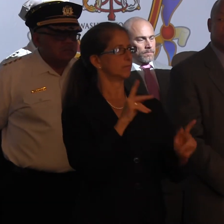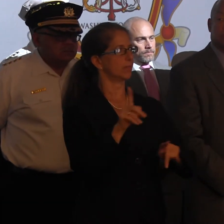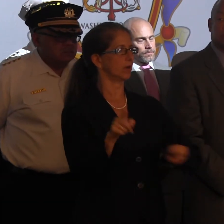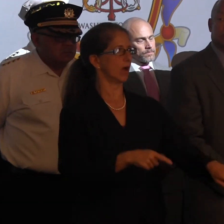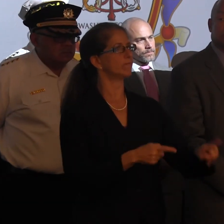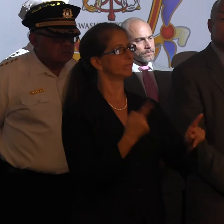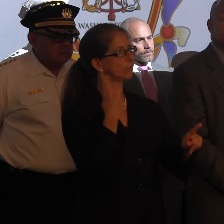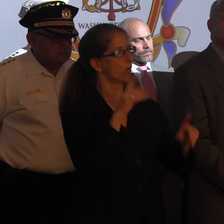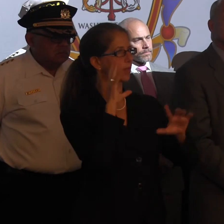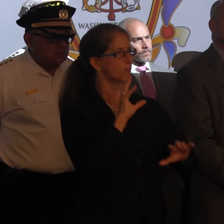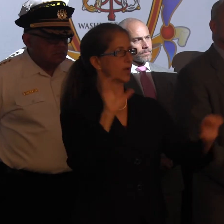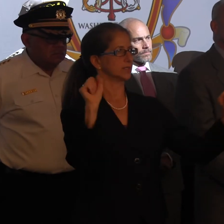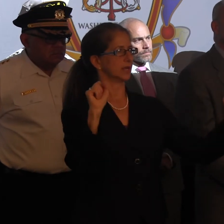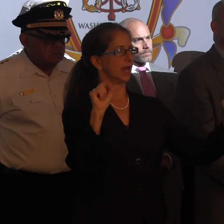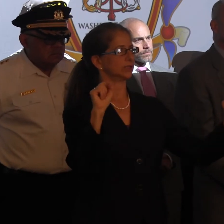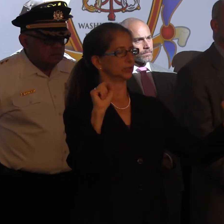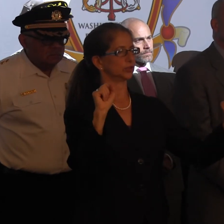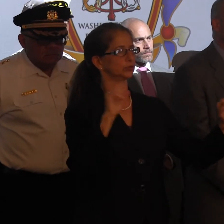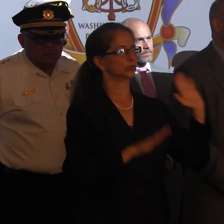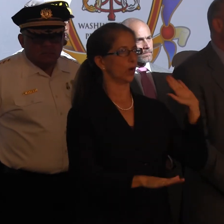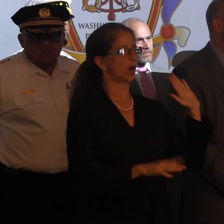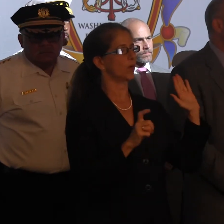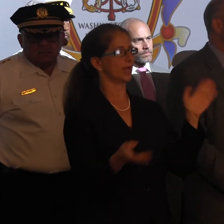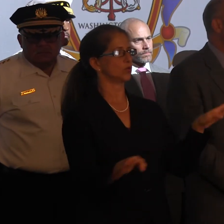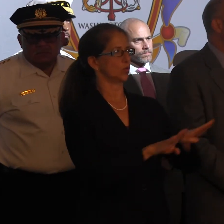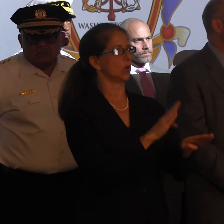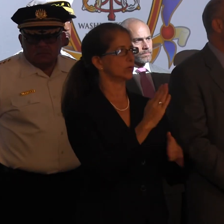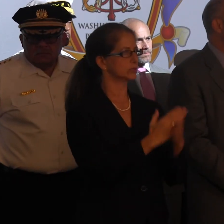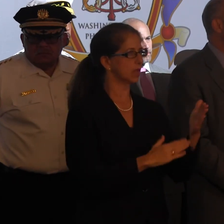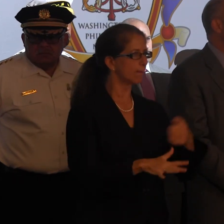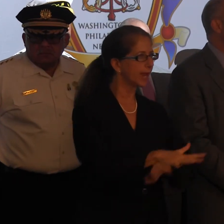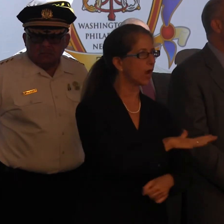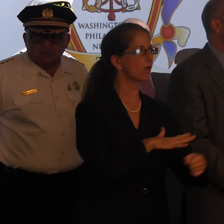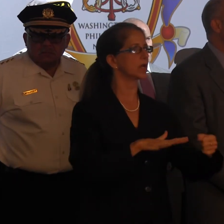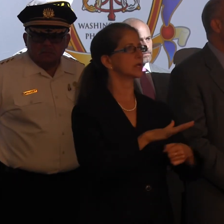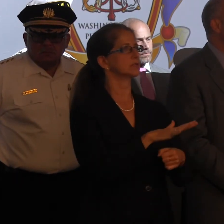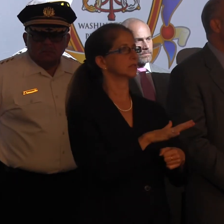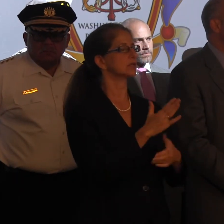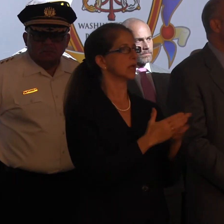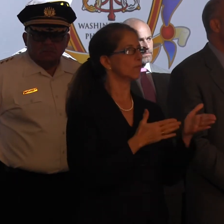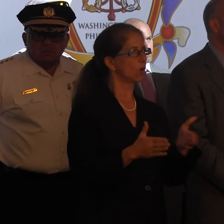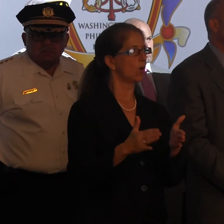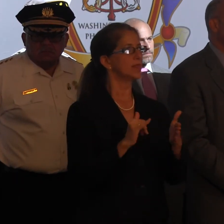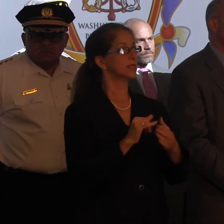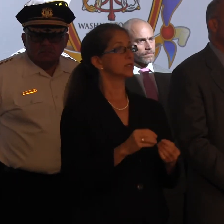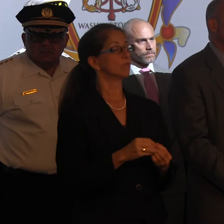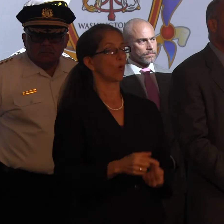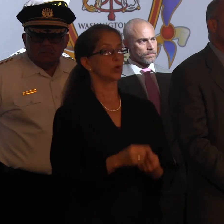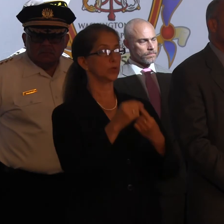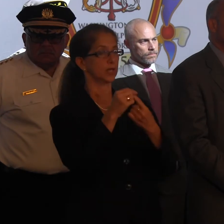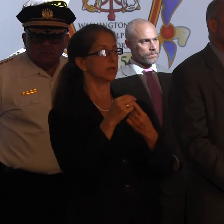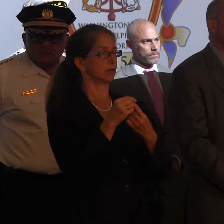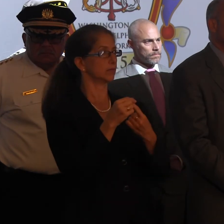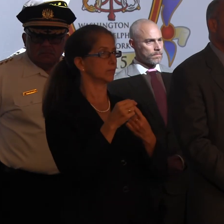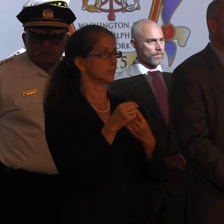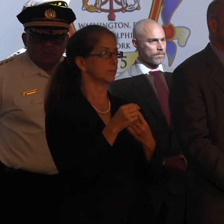inauguration. So we had to close down some areas, some roadways, et cetera. This one is more unique because of the